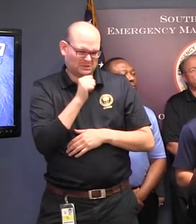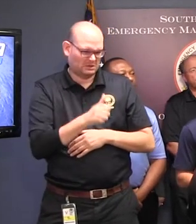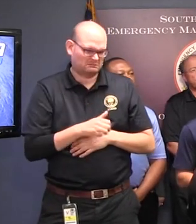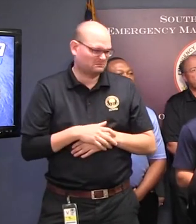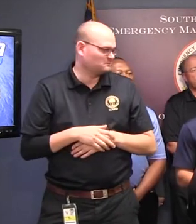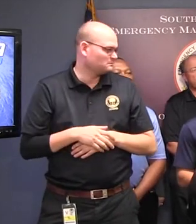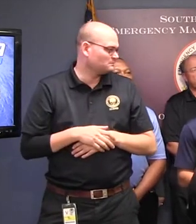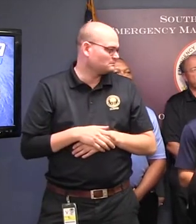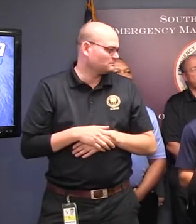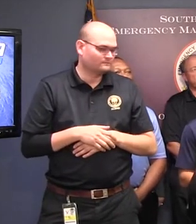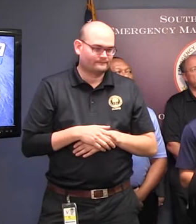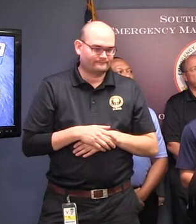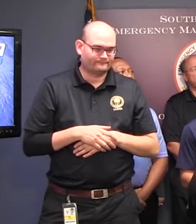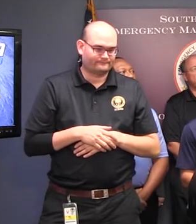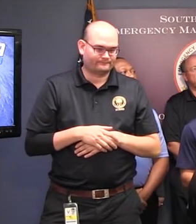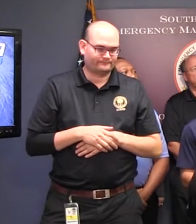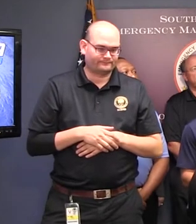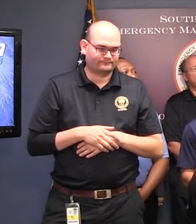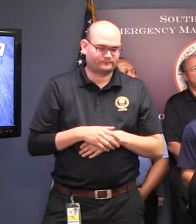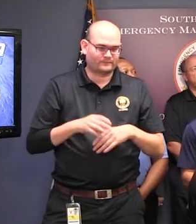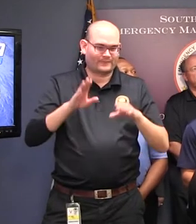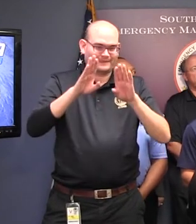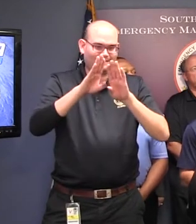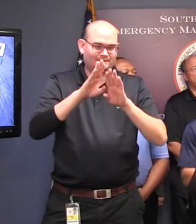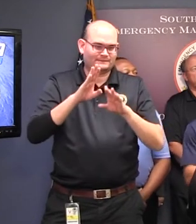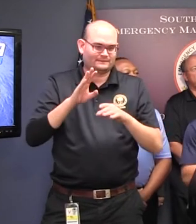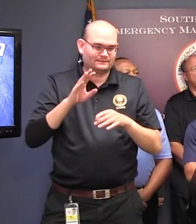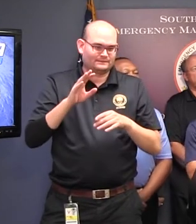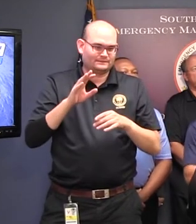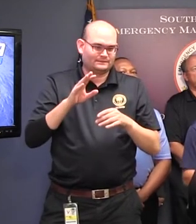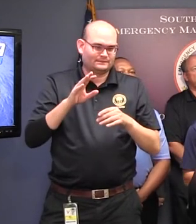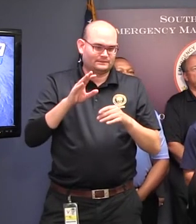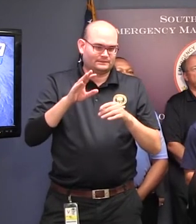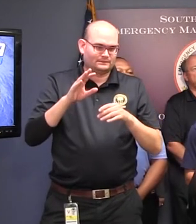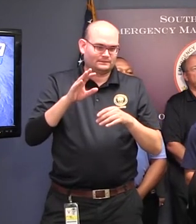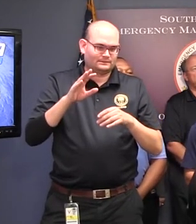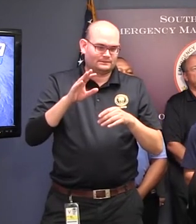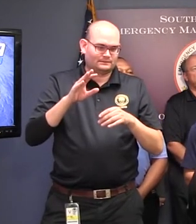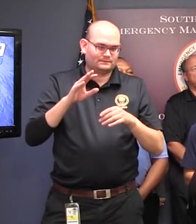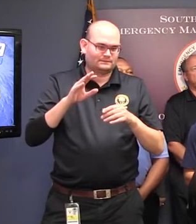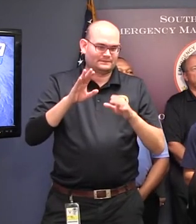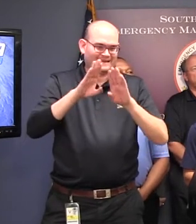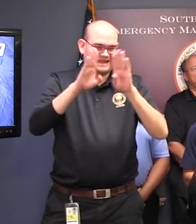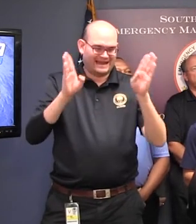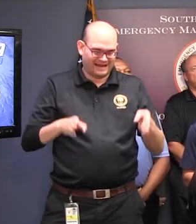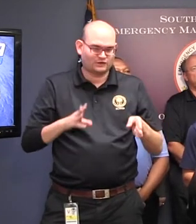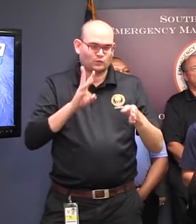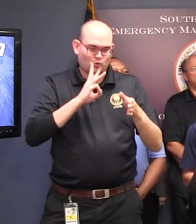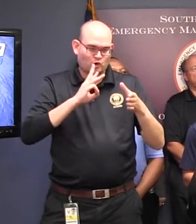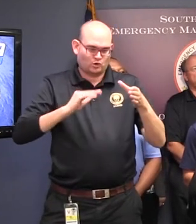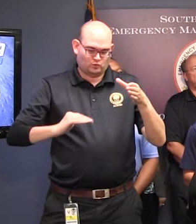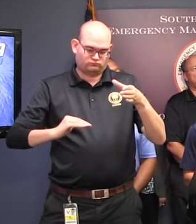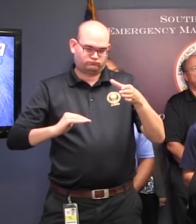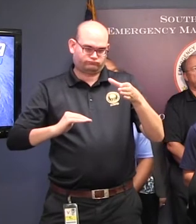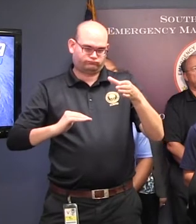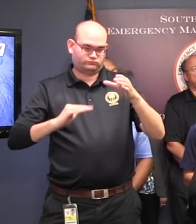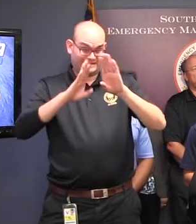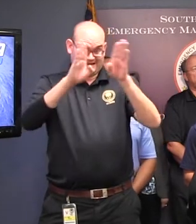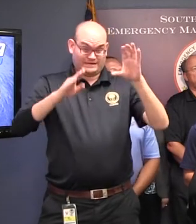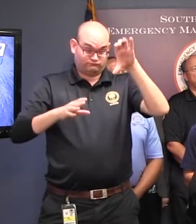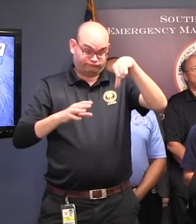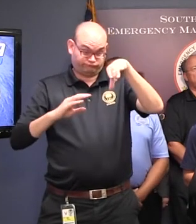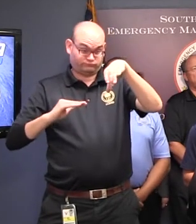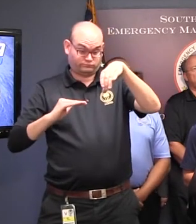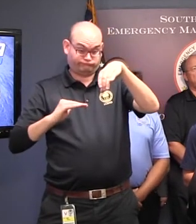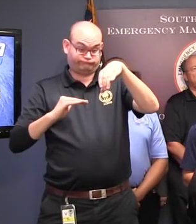houses, what he means is the water is under the house. It's reaching the homes and some of the spots that typically experience flooding